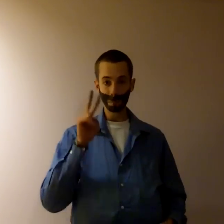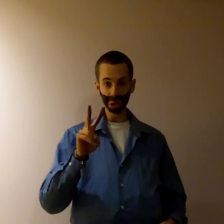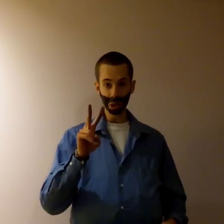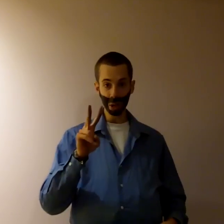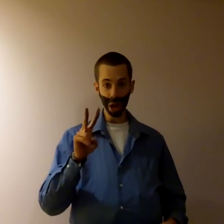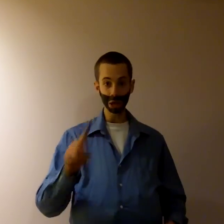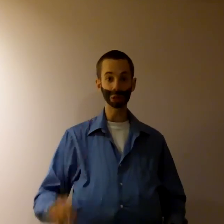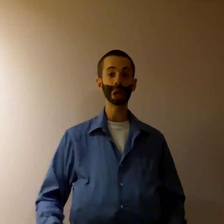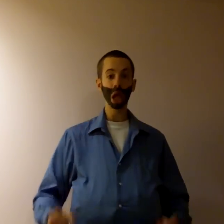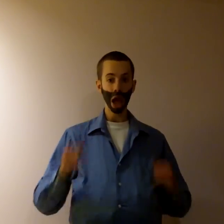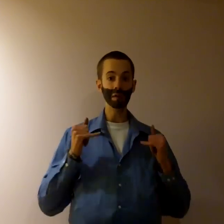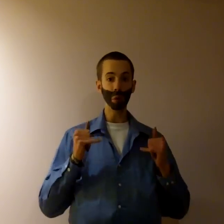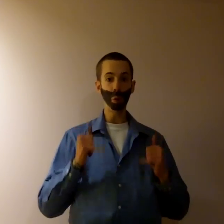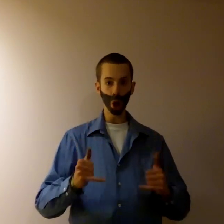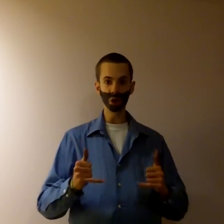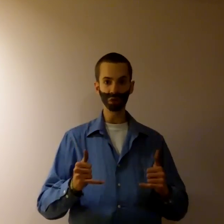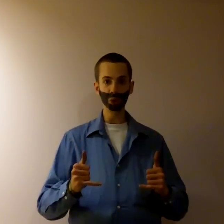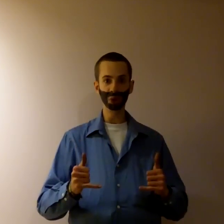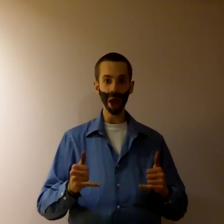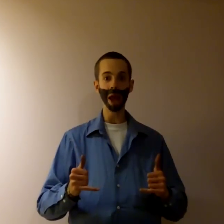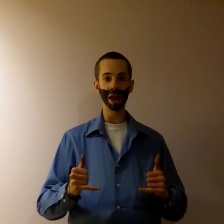Billy Mays, have a wonderful day!